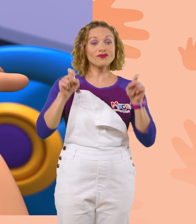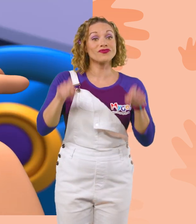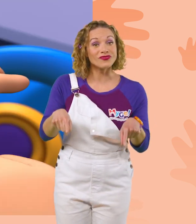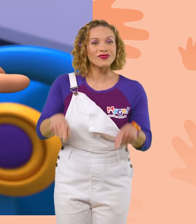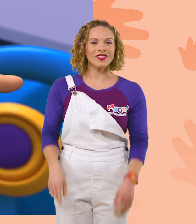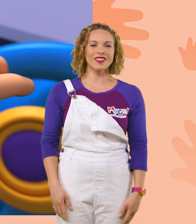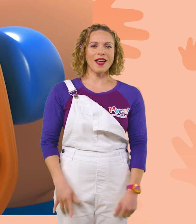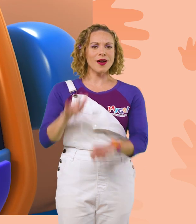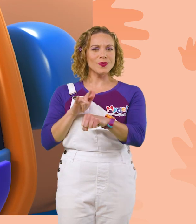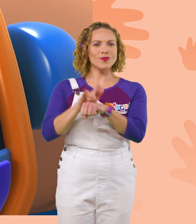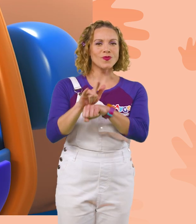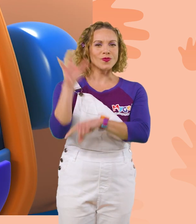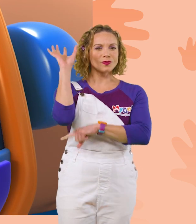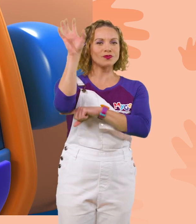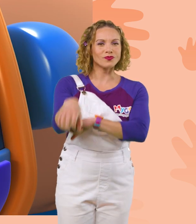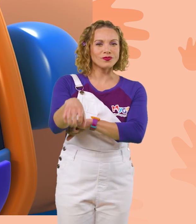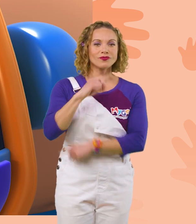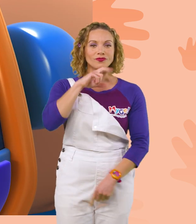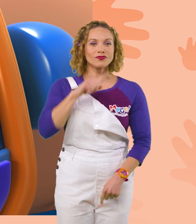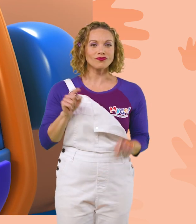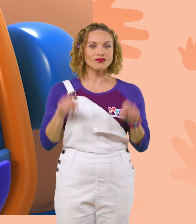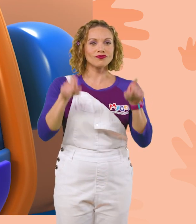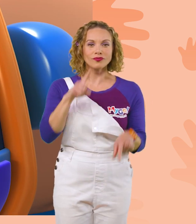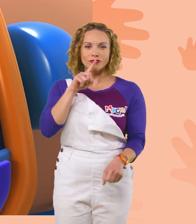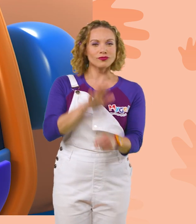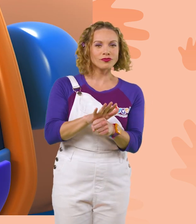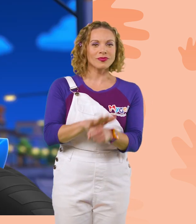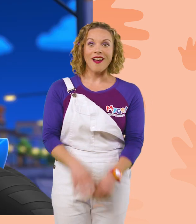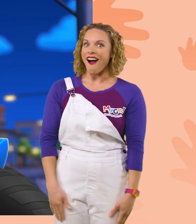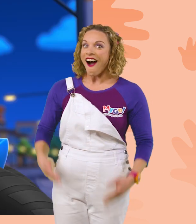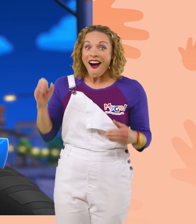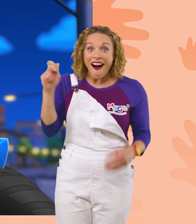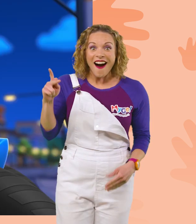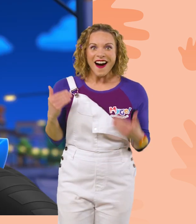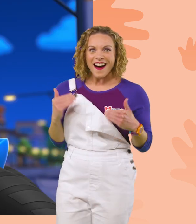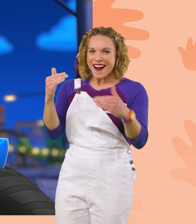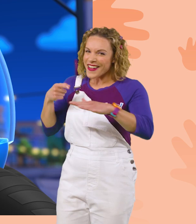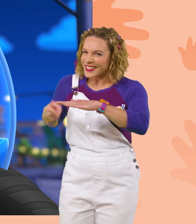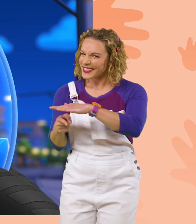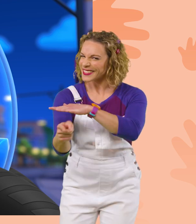frog legs! Jets, excavator arm, frog legs confirmed. Okay, let's go explore!